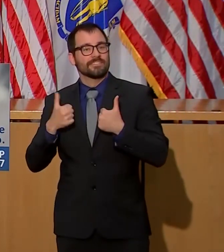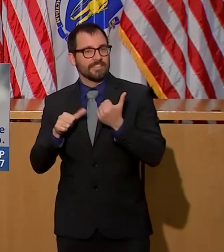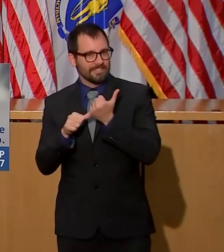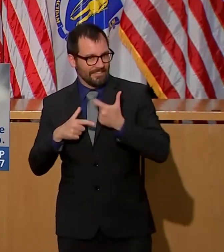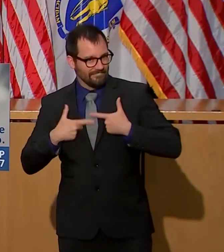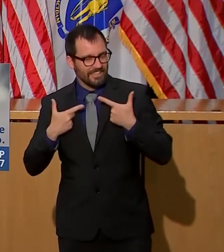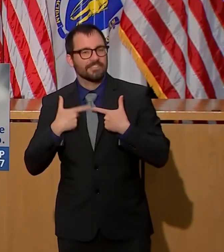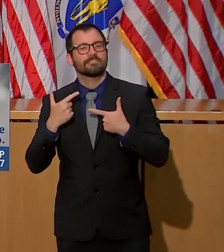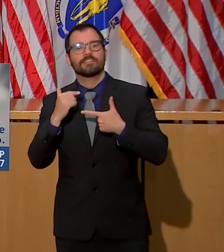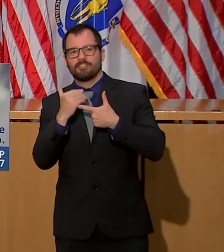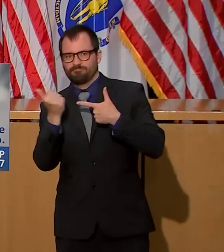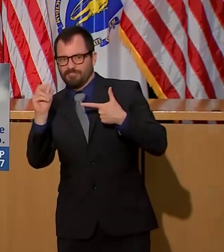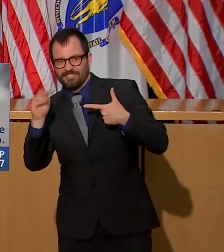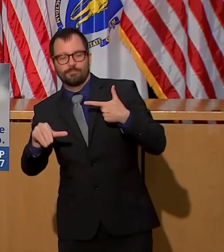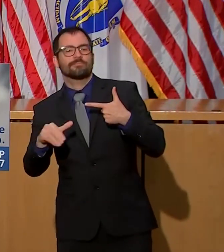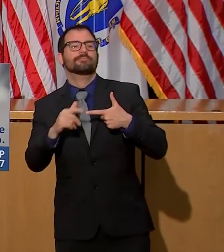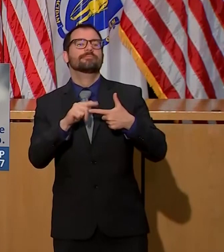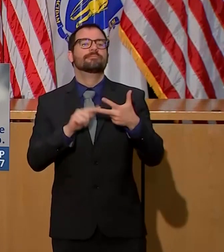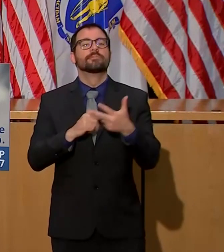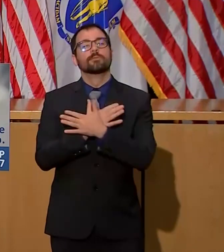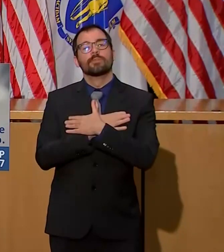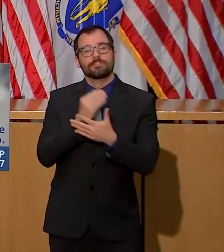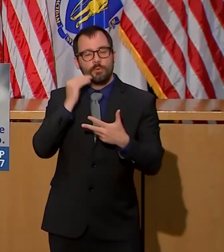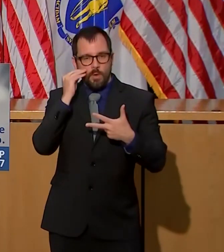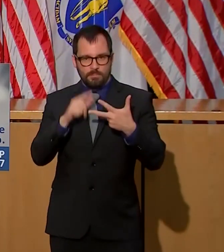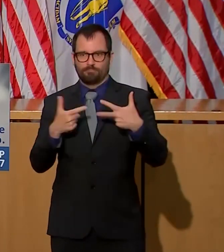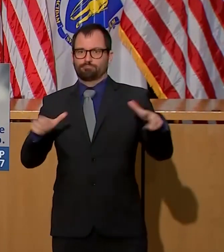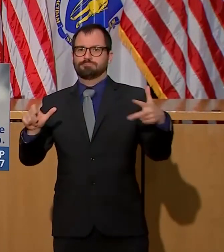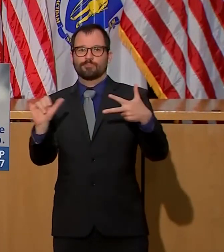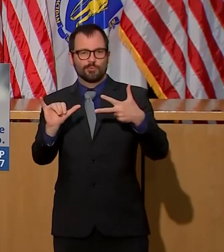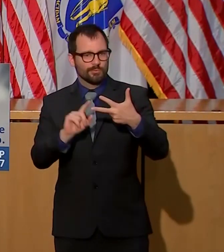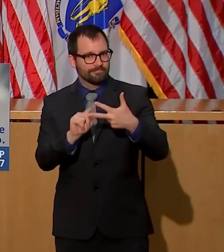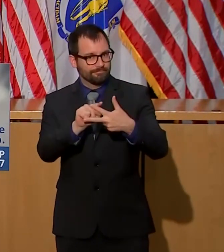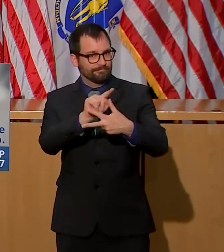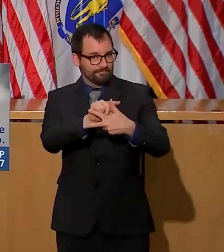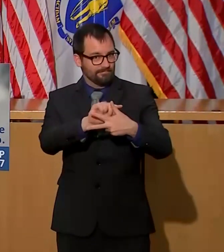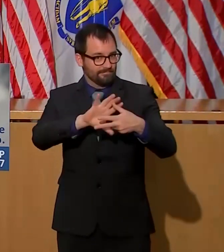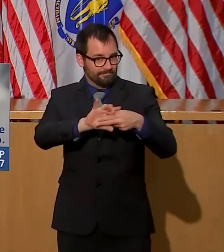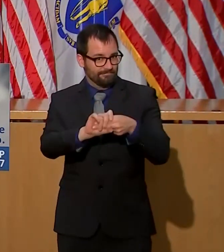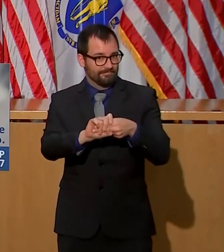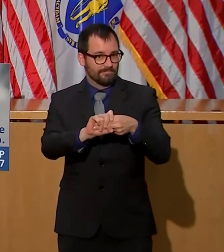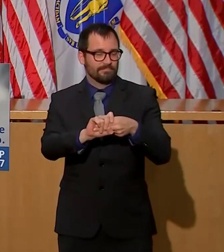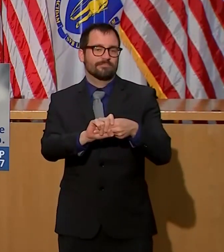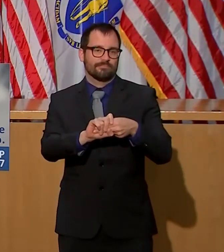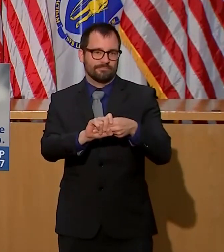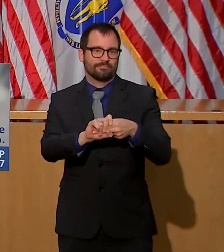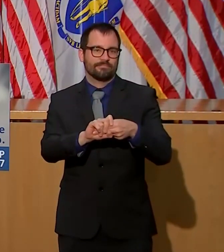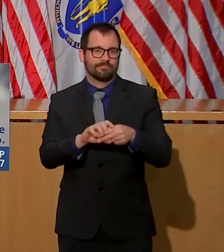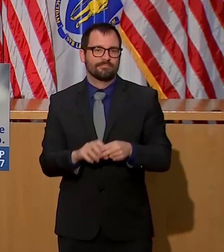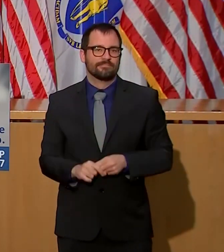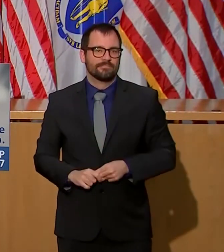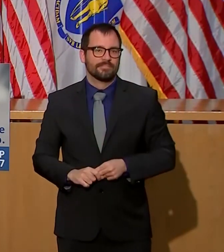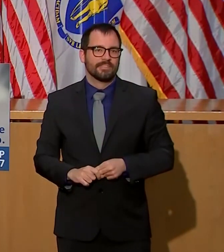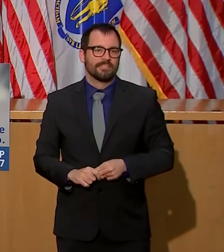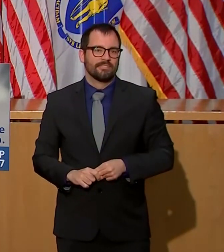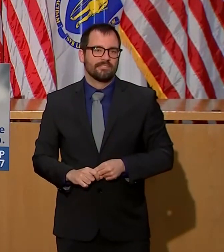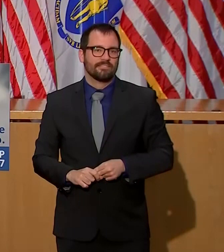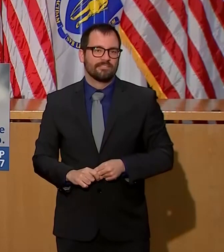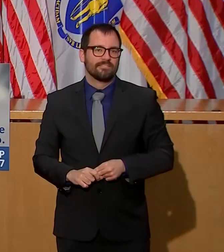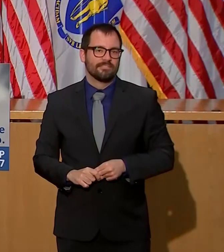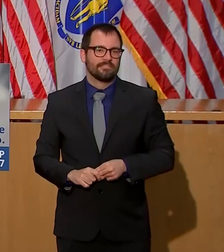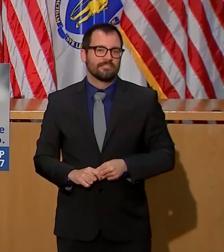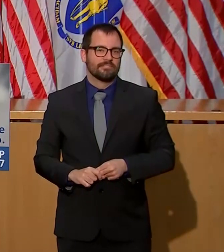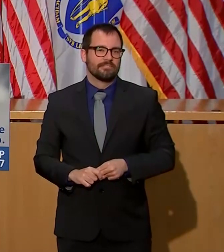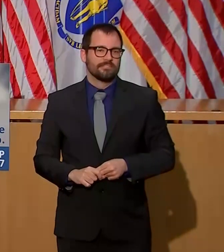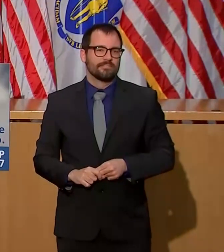have tested positive for COVID-19 in approximately 300 facilities. These facilities represent about 56